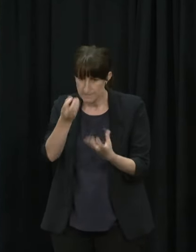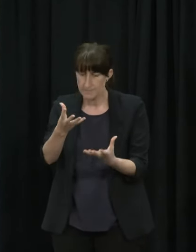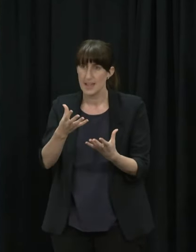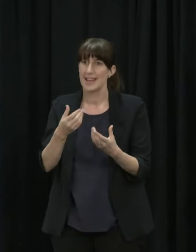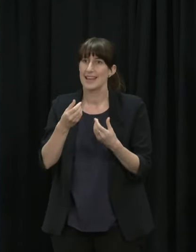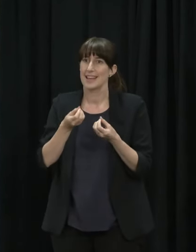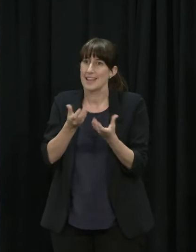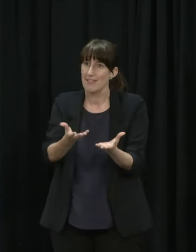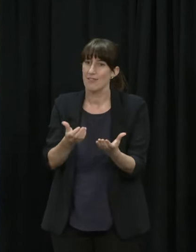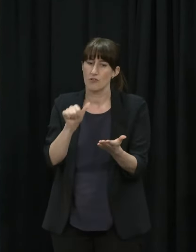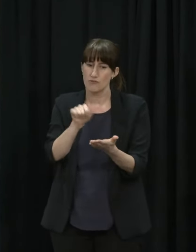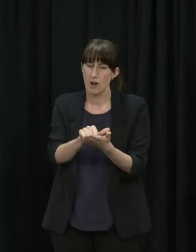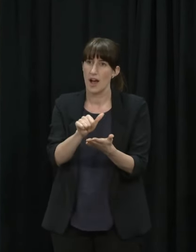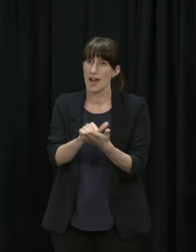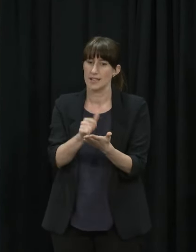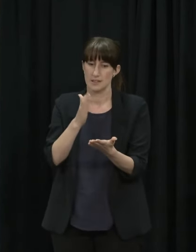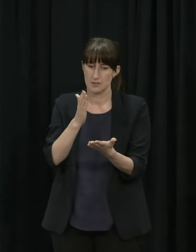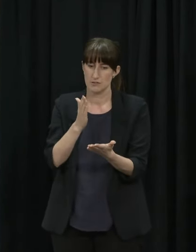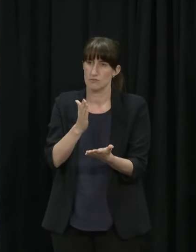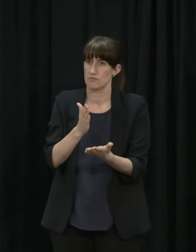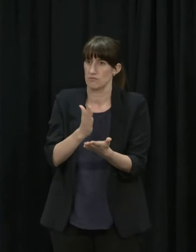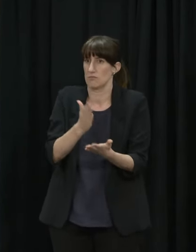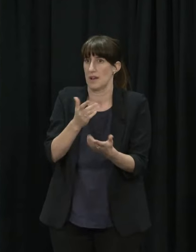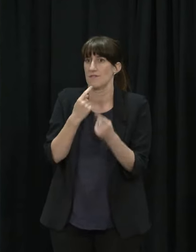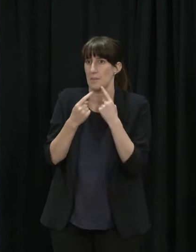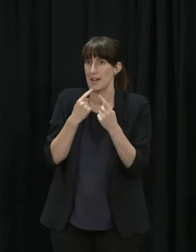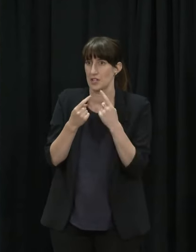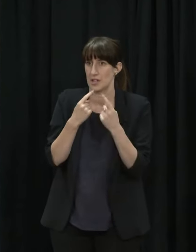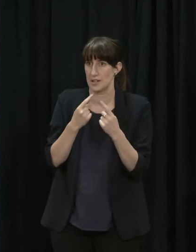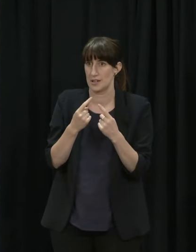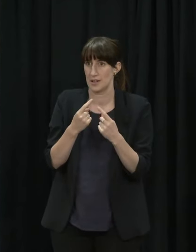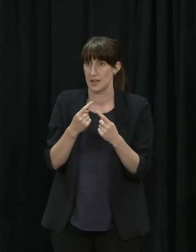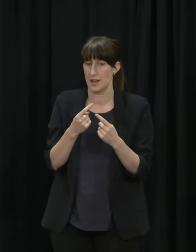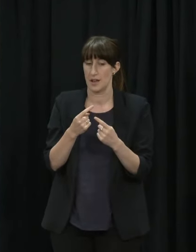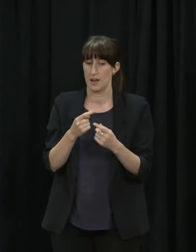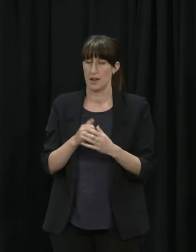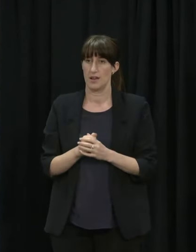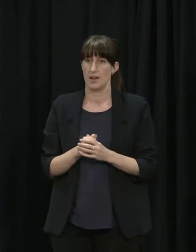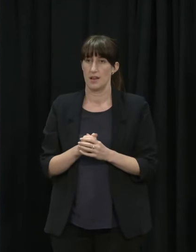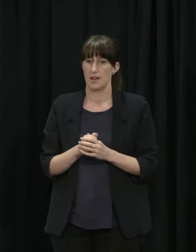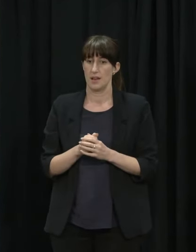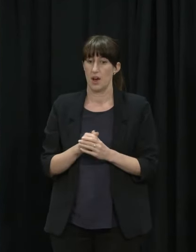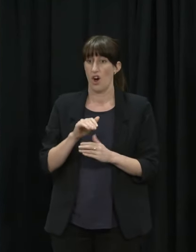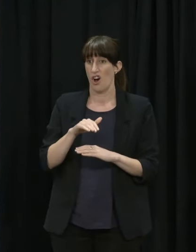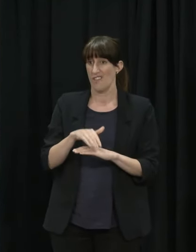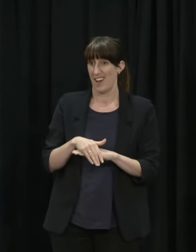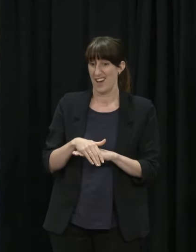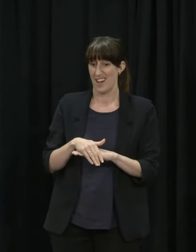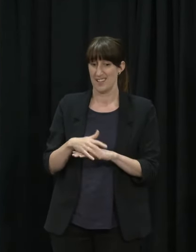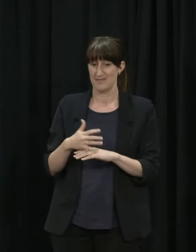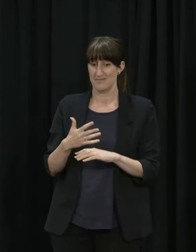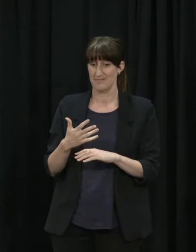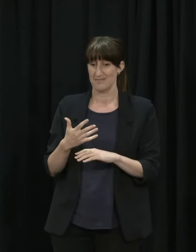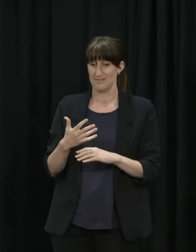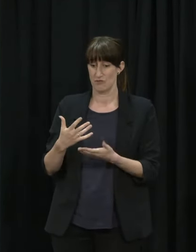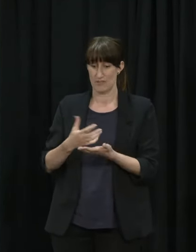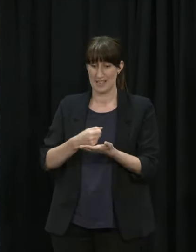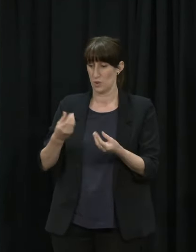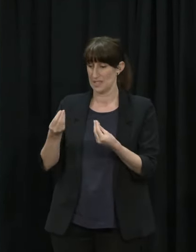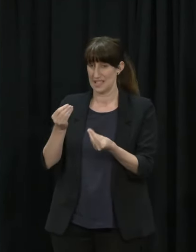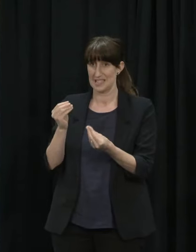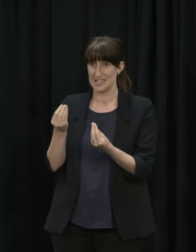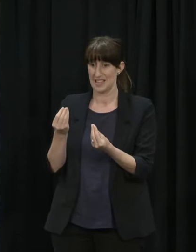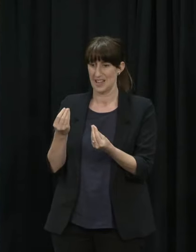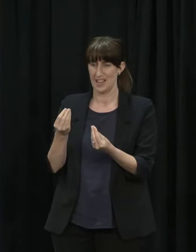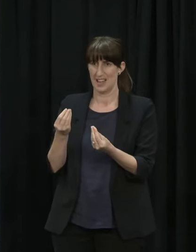reliable information from people that they trust with respect to resource allocation we don't see the need for timed because